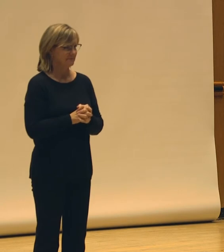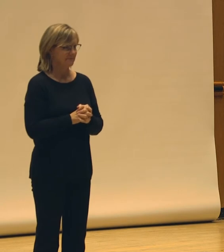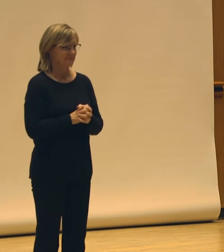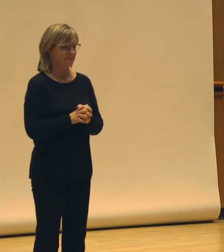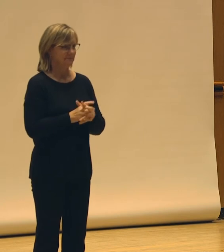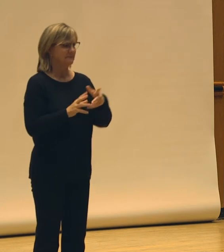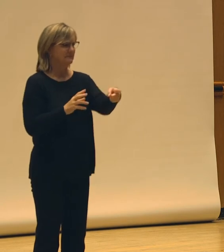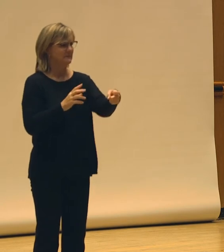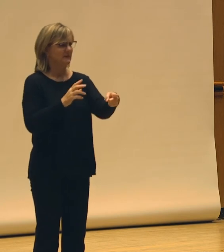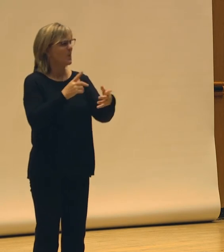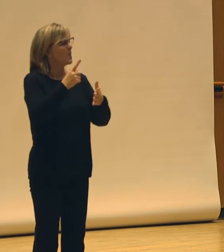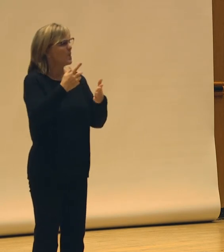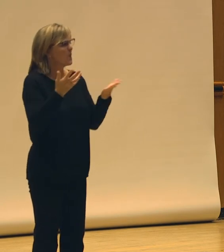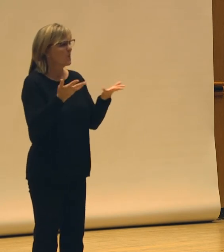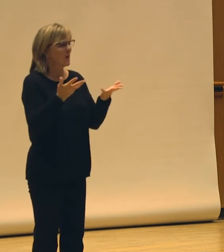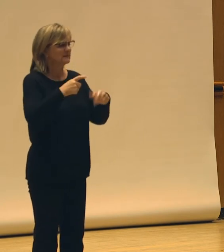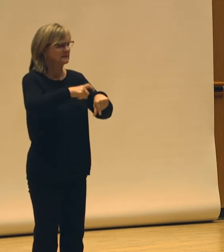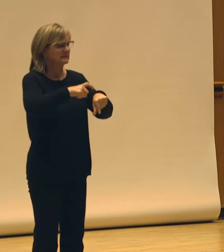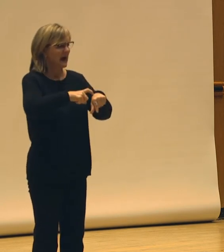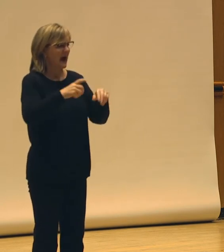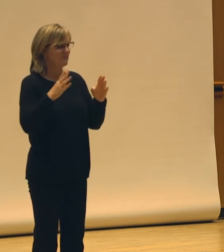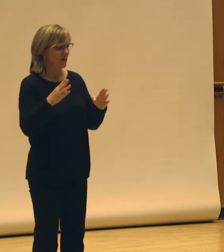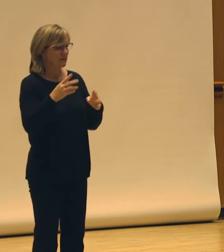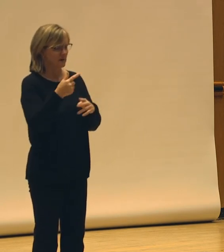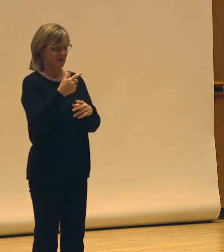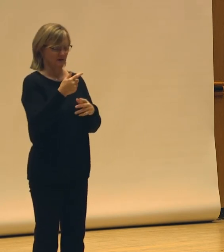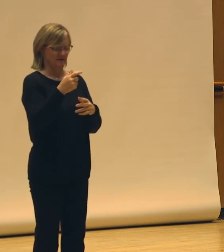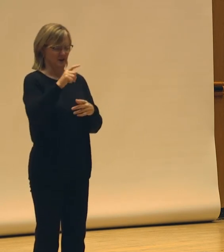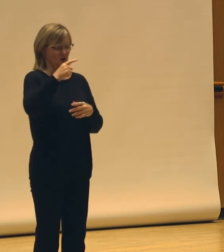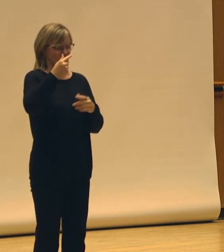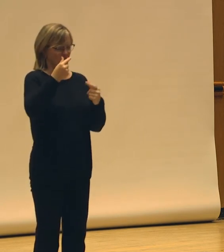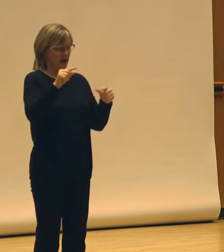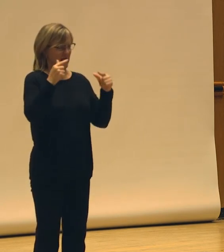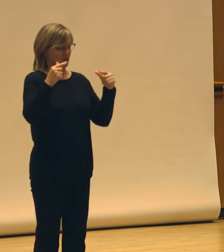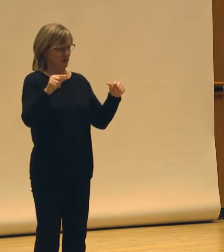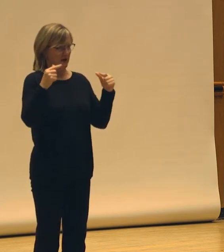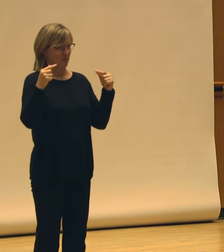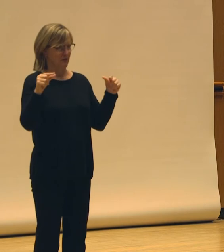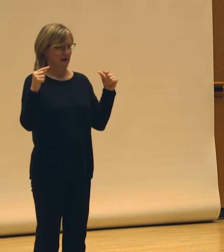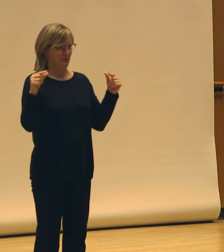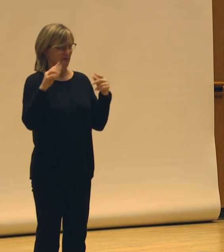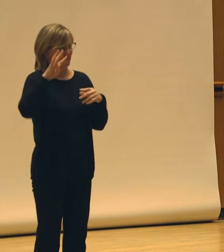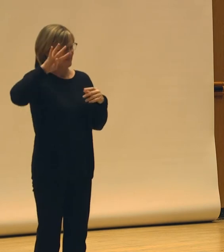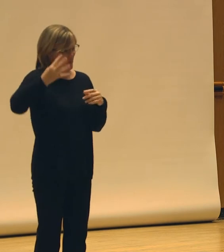Okay, so what is the time frame of great great great great grandfather?